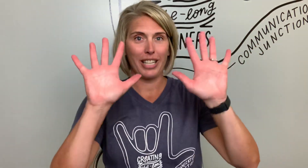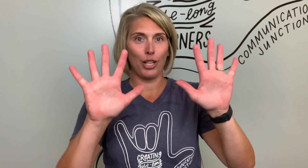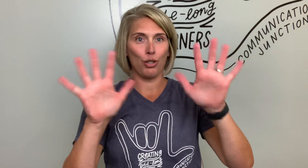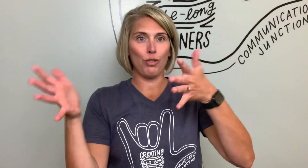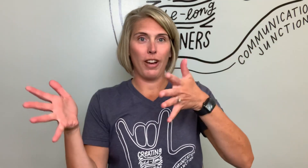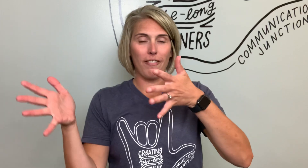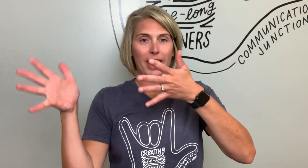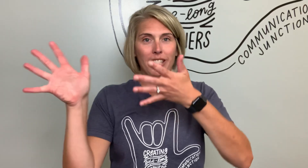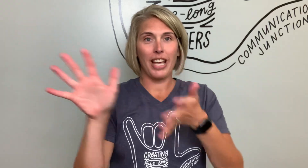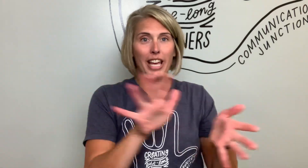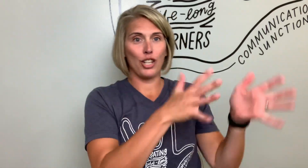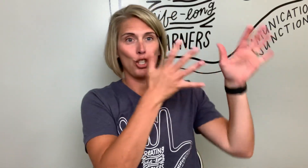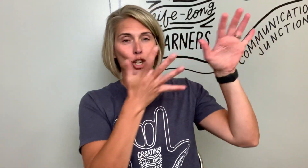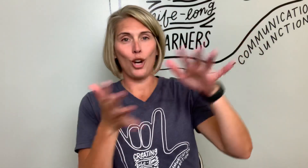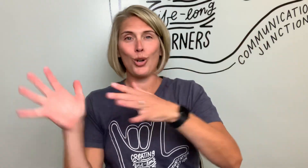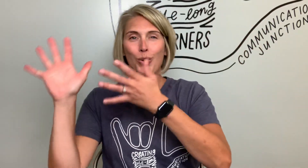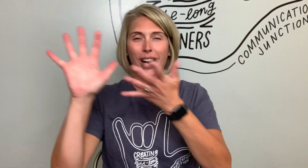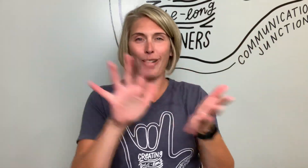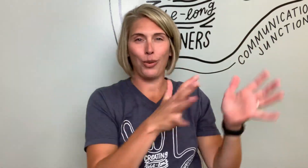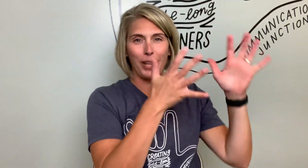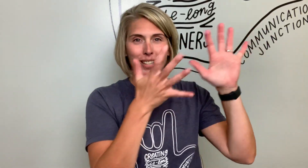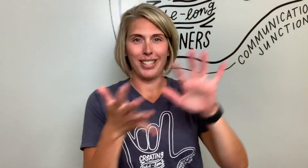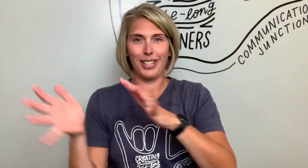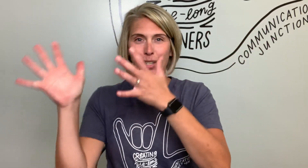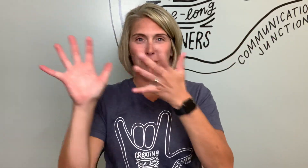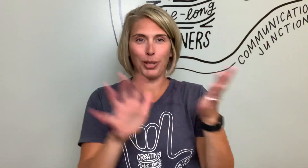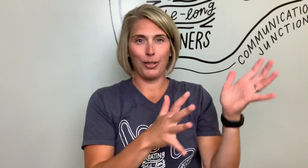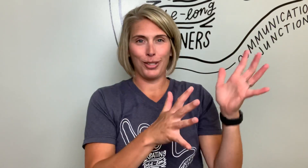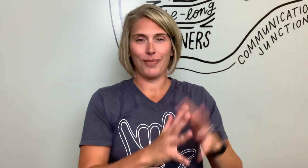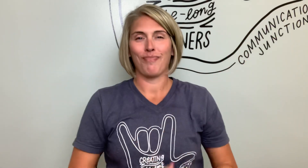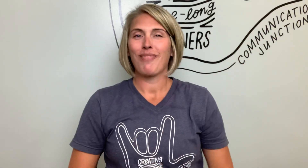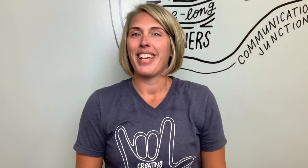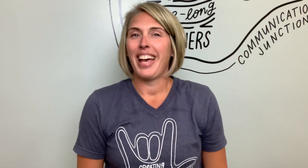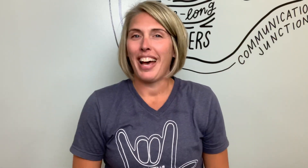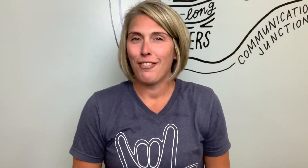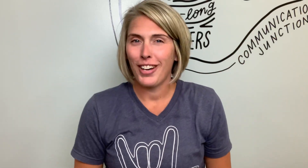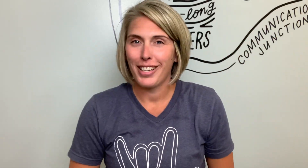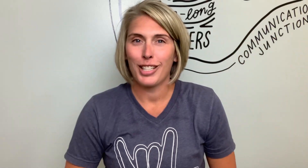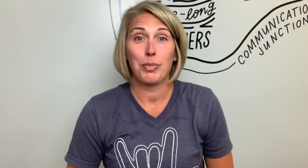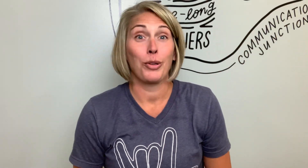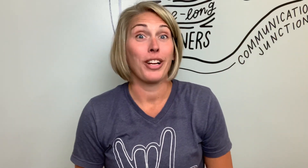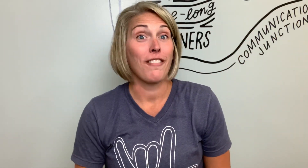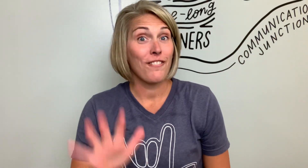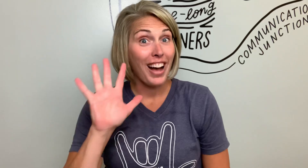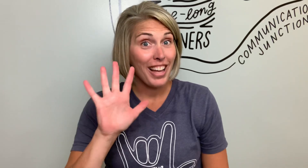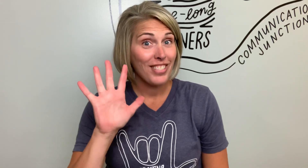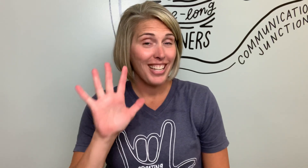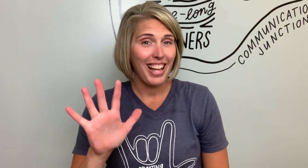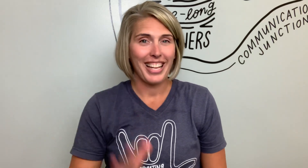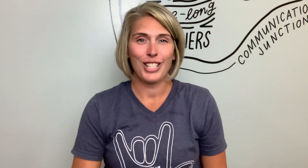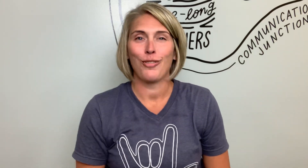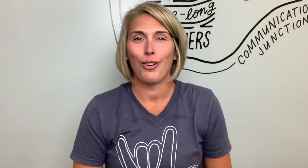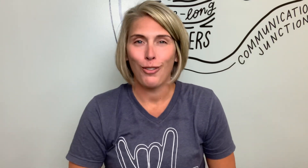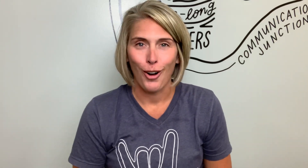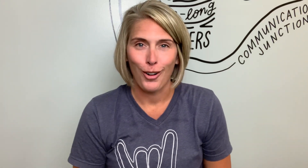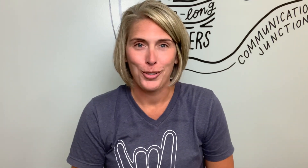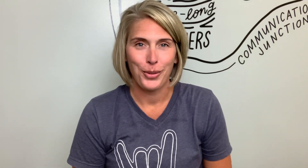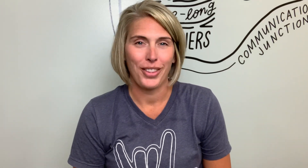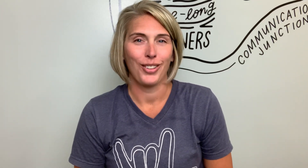Take your two five hands and show how the wind blows. Have fun exploring five signs for fall with your